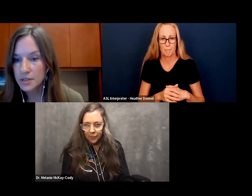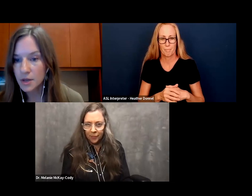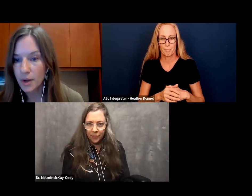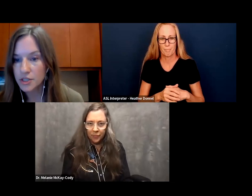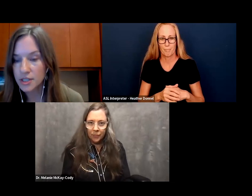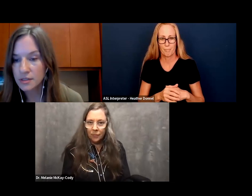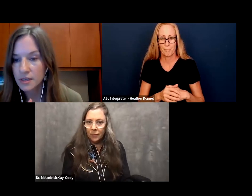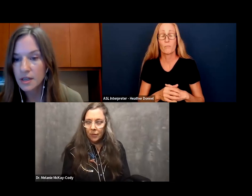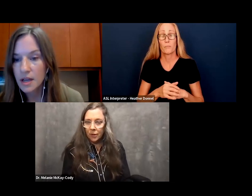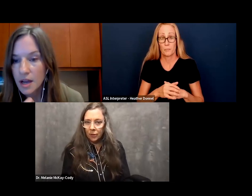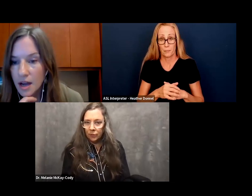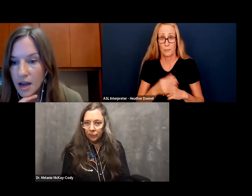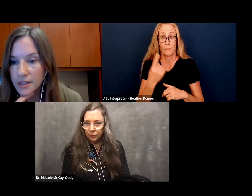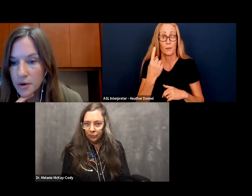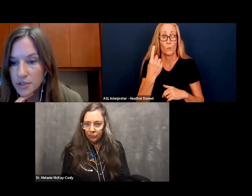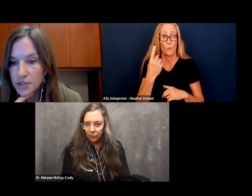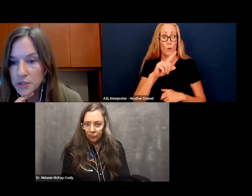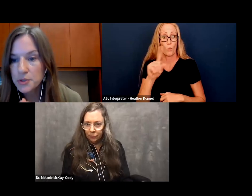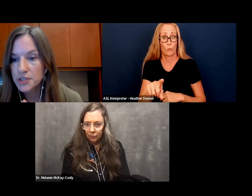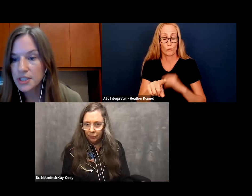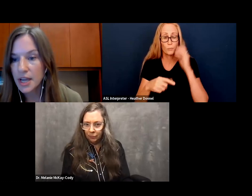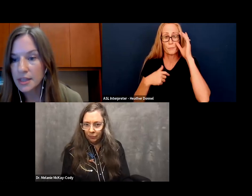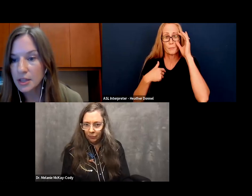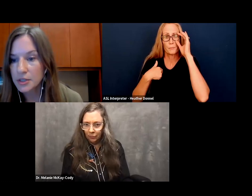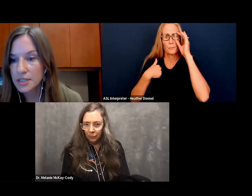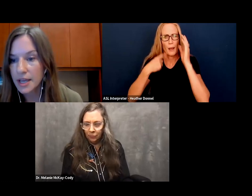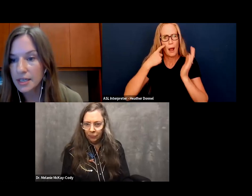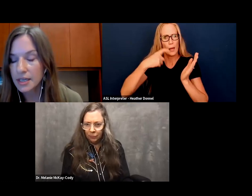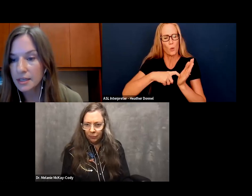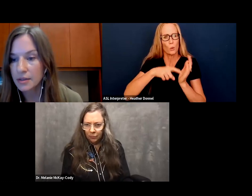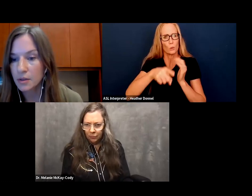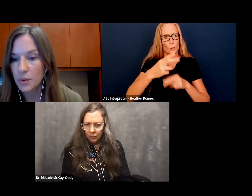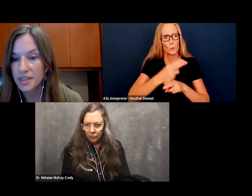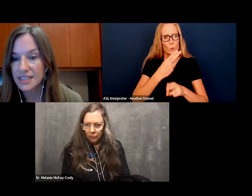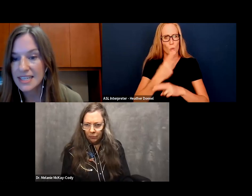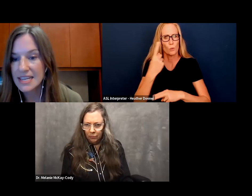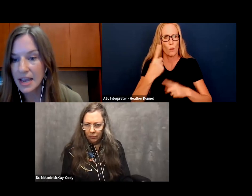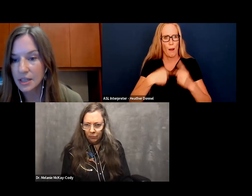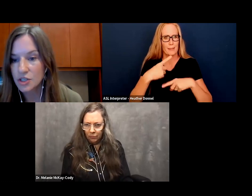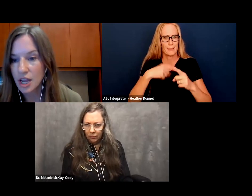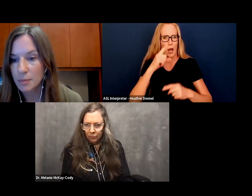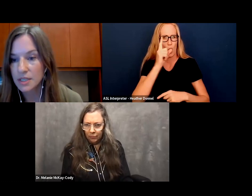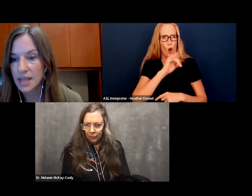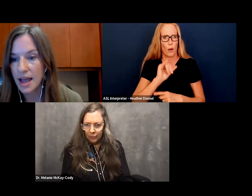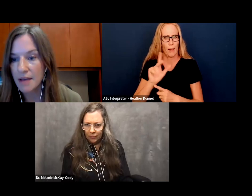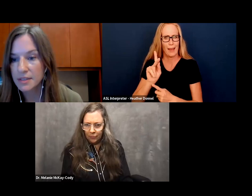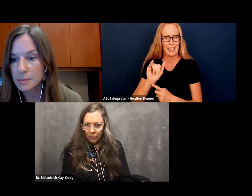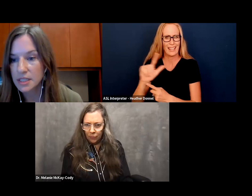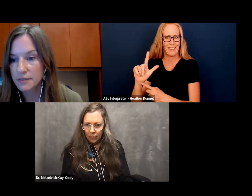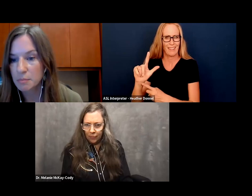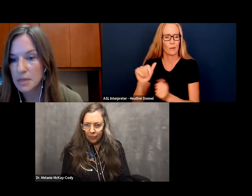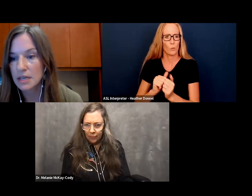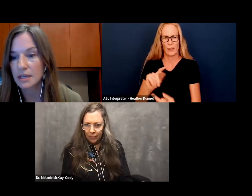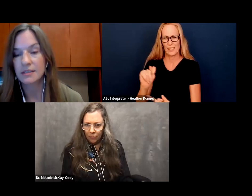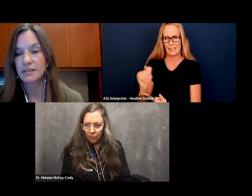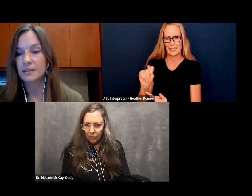Here's a question. I noticed you used a sign that looks like kill with a T hand shape. Does that have a